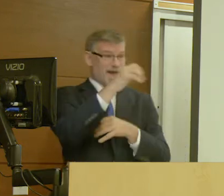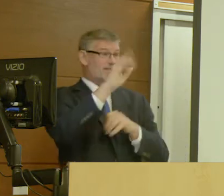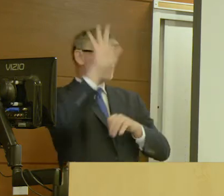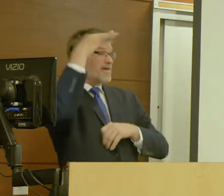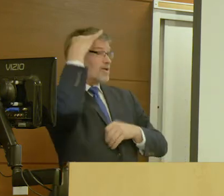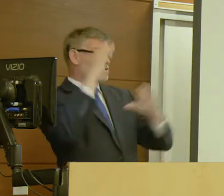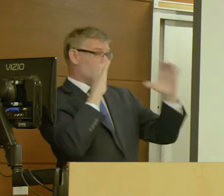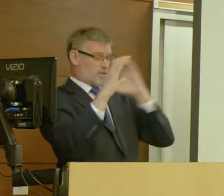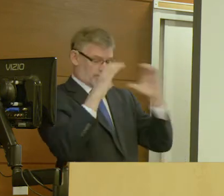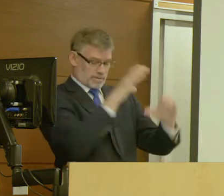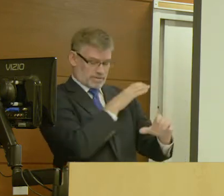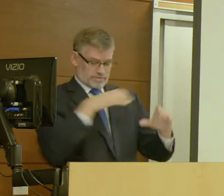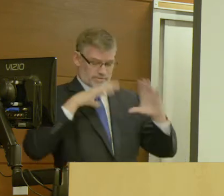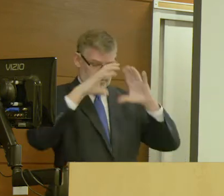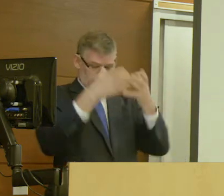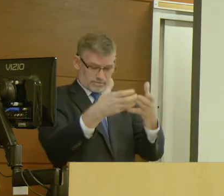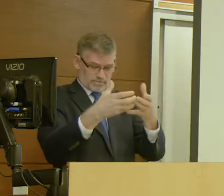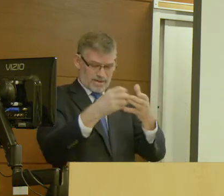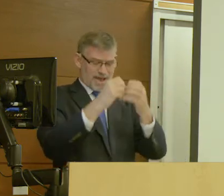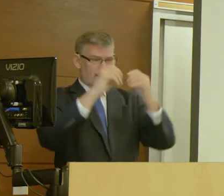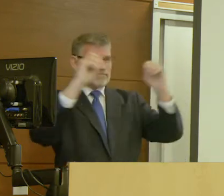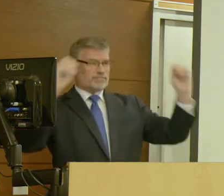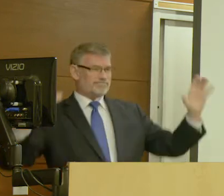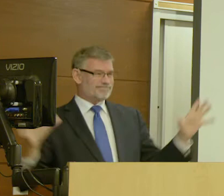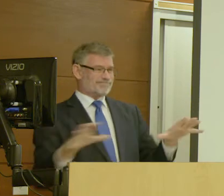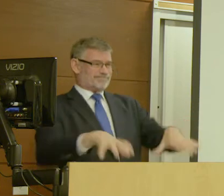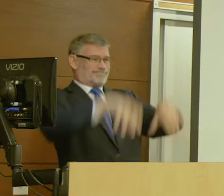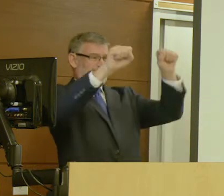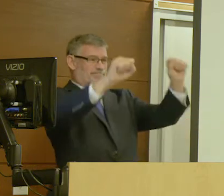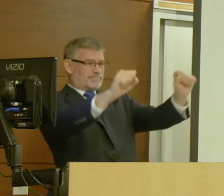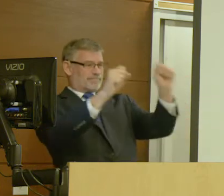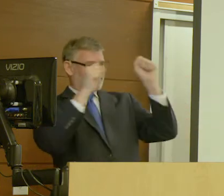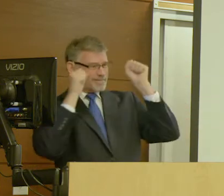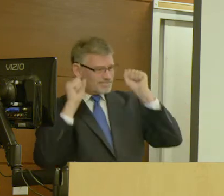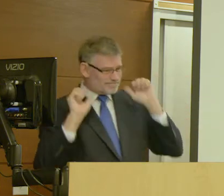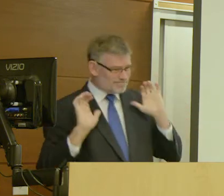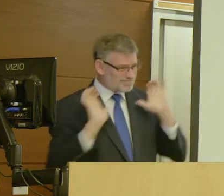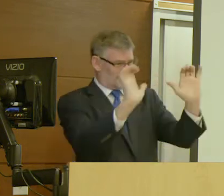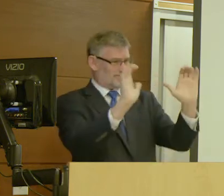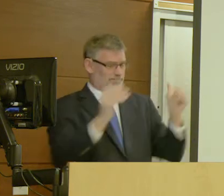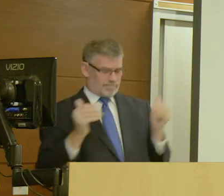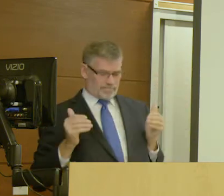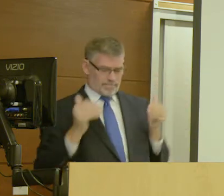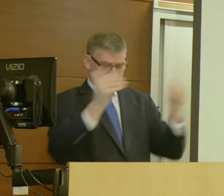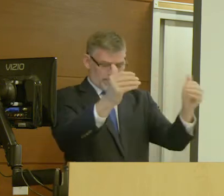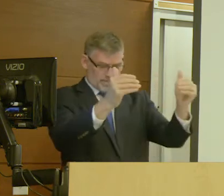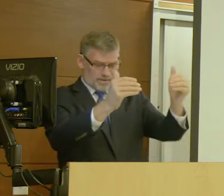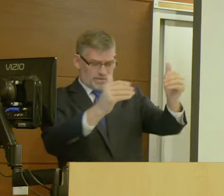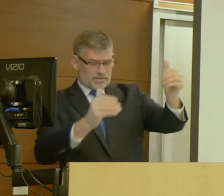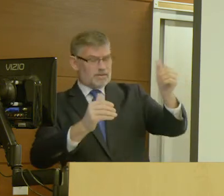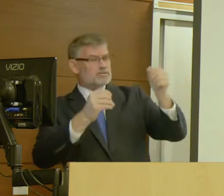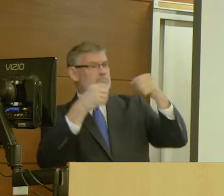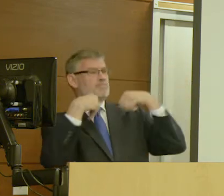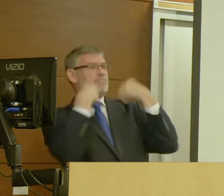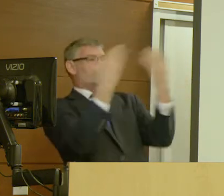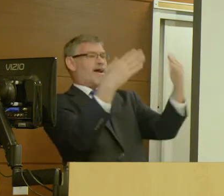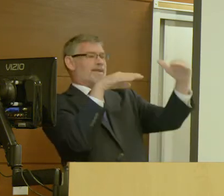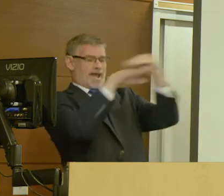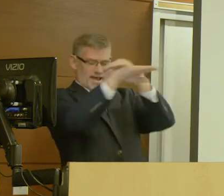The U.S. of Justice and the Federal Communications Commission have taken significant steps